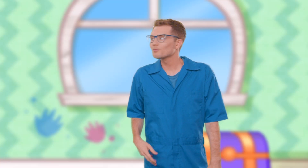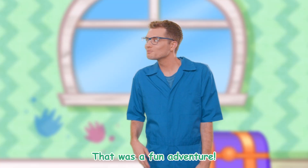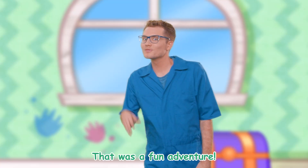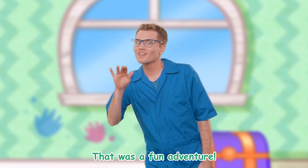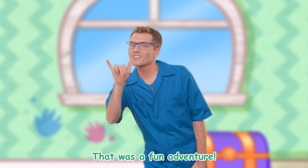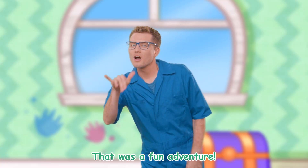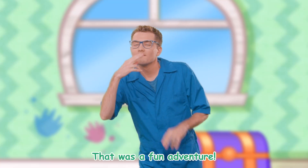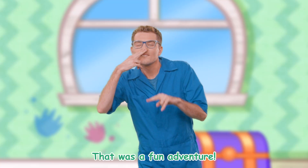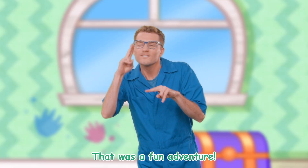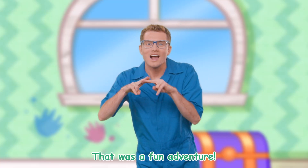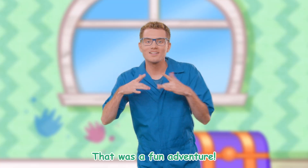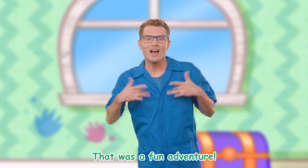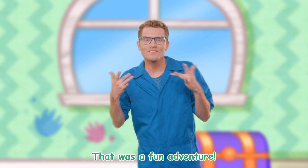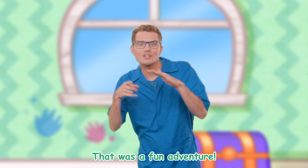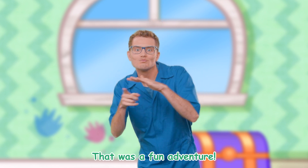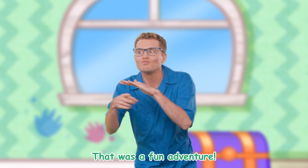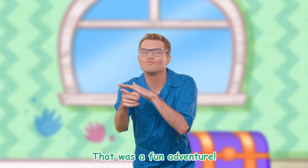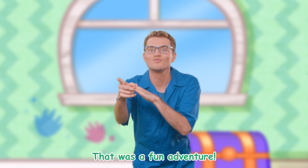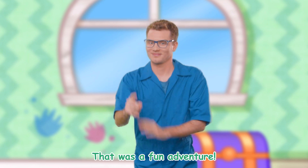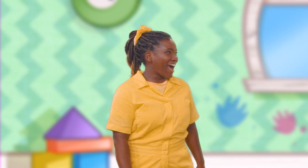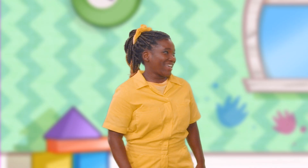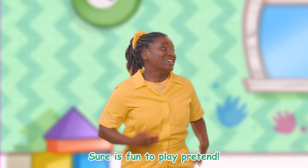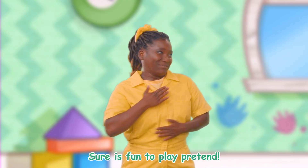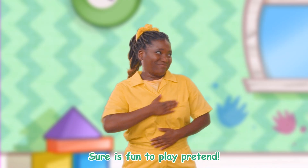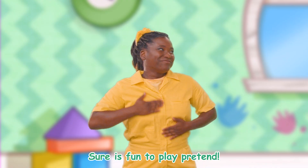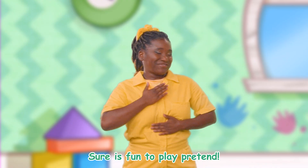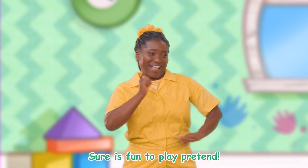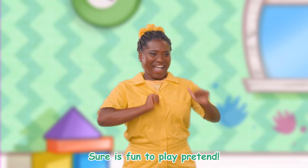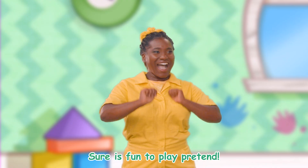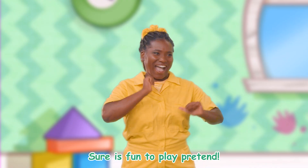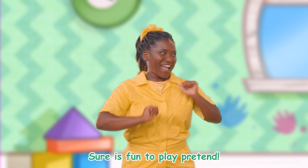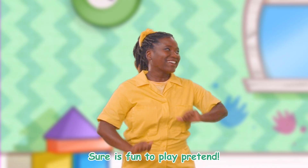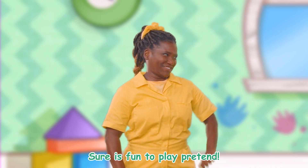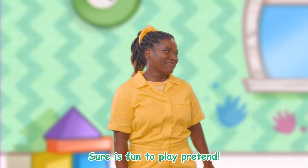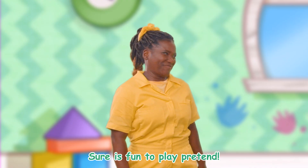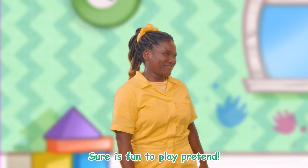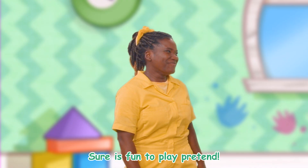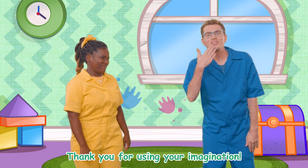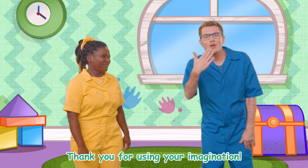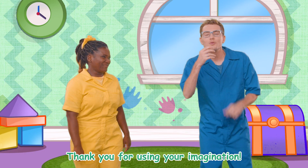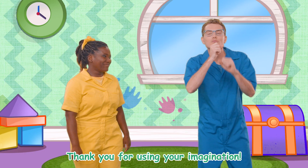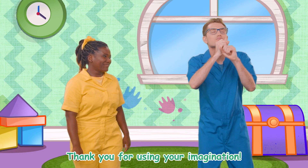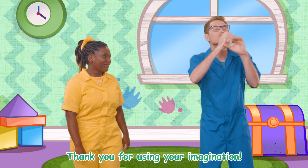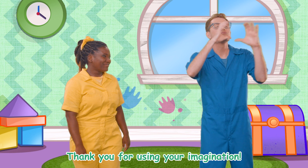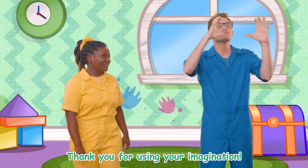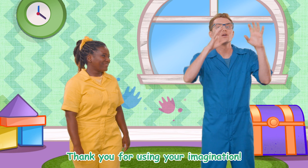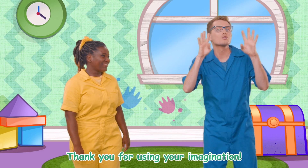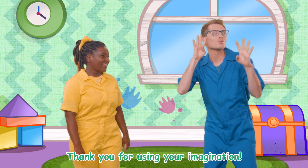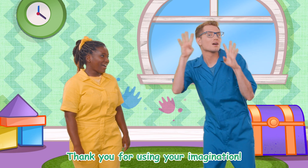That was a fun adventure. It sure is fun to play pretend. Thank you for using your imagination